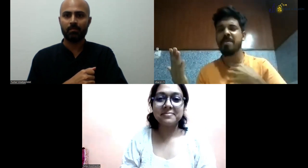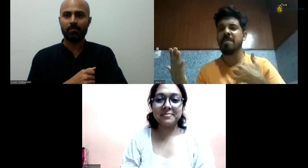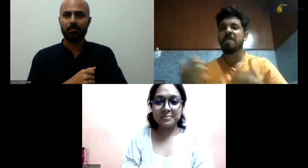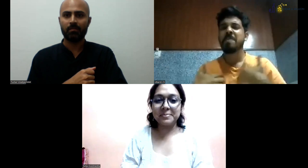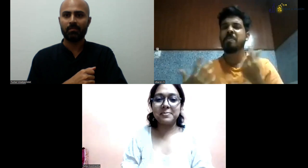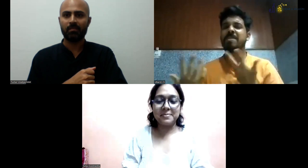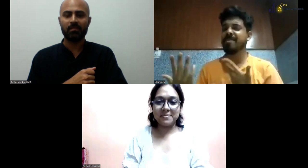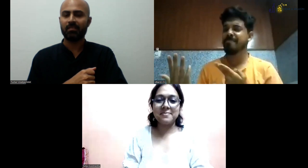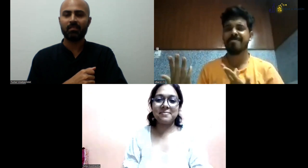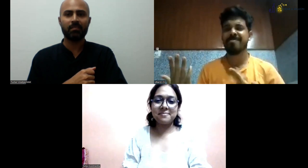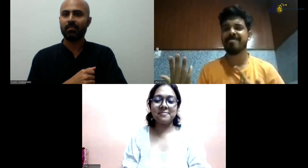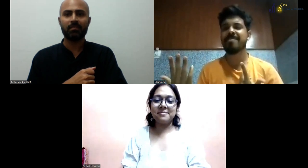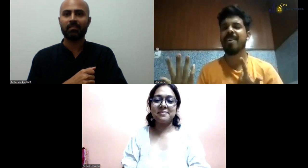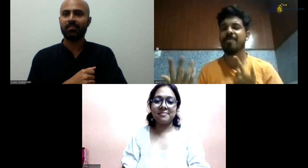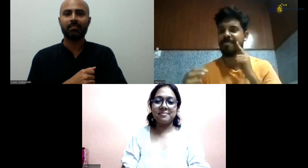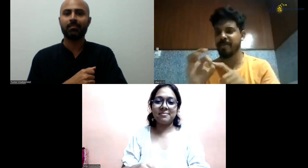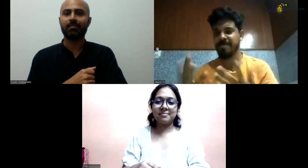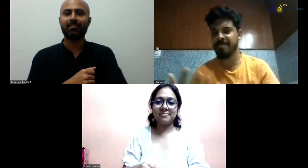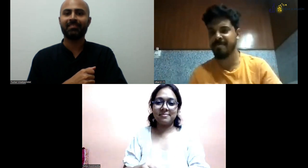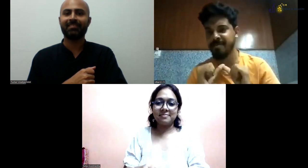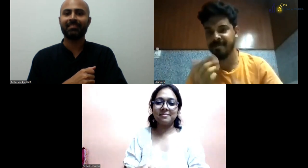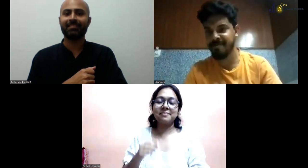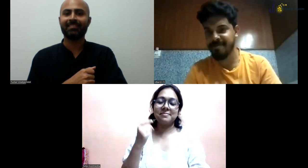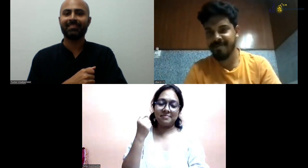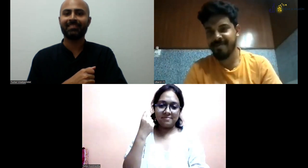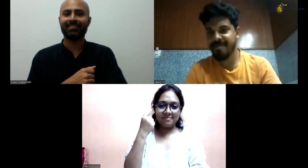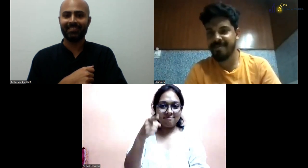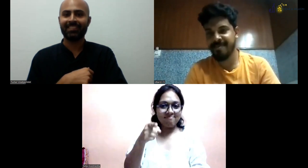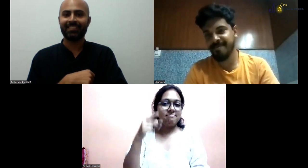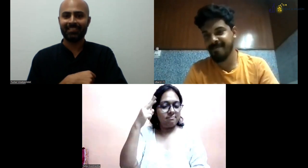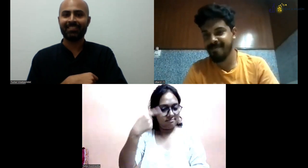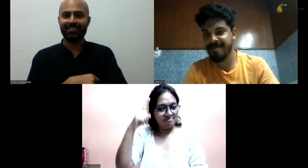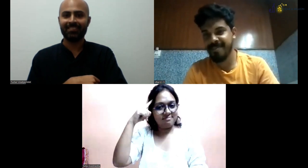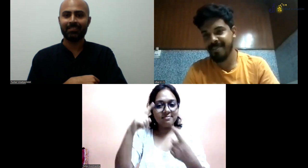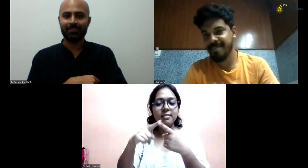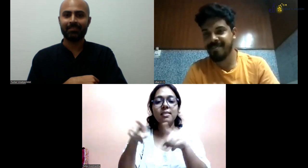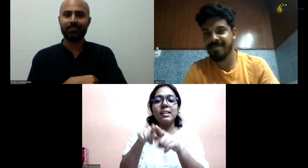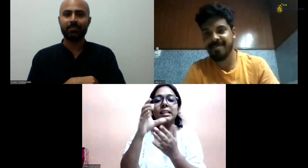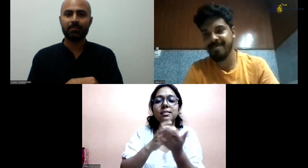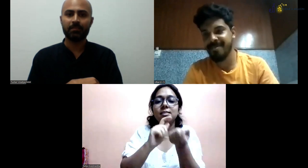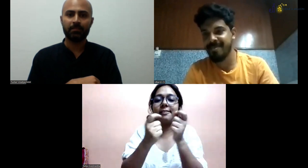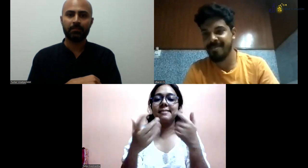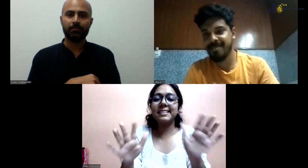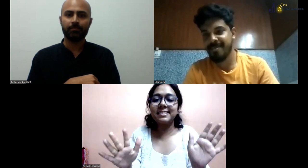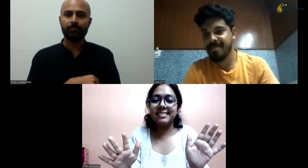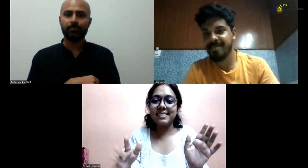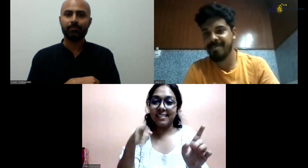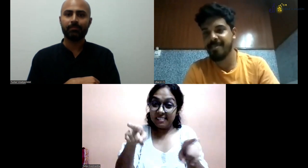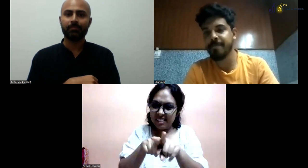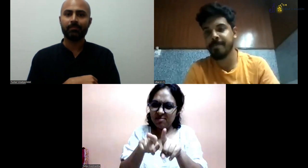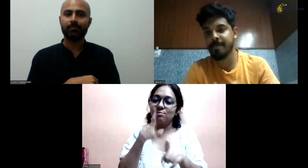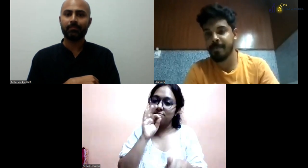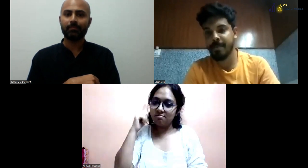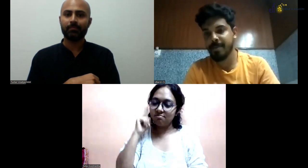Is it mandatory? Because that really kills the joy of this course. What do you think about that? Students